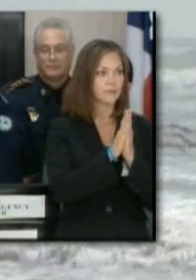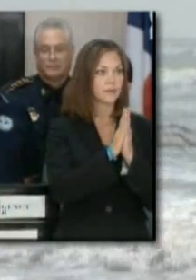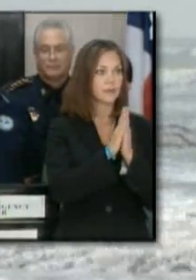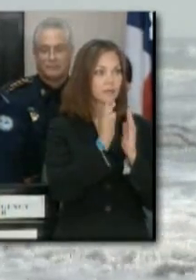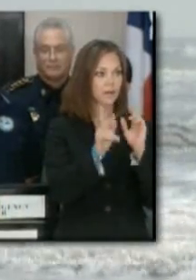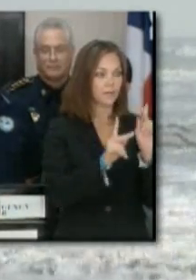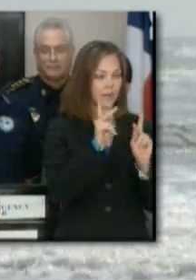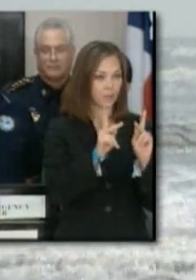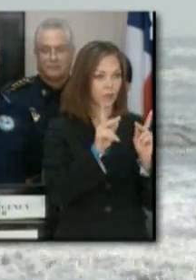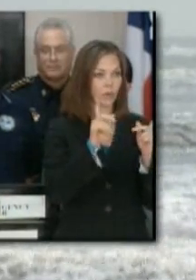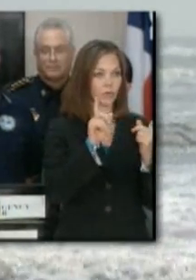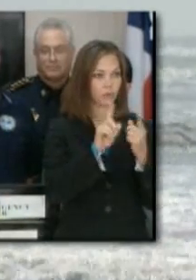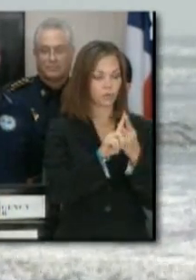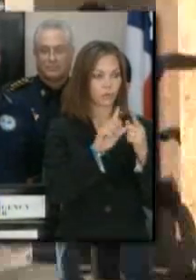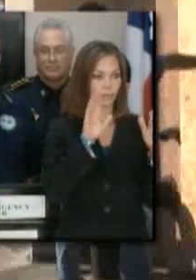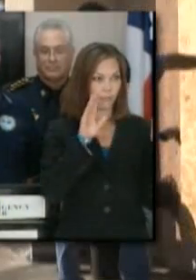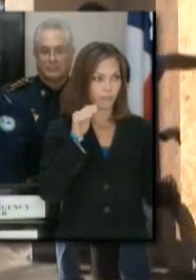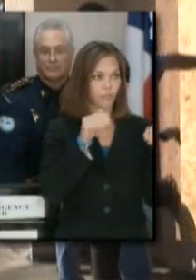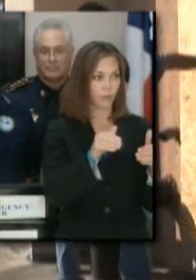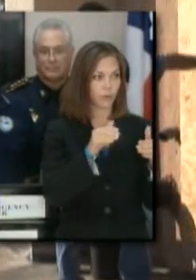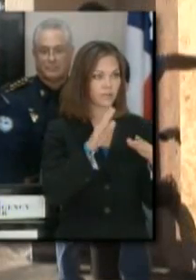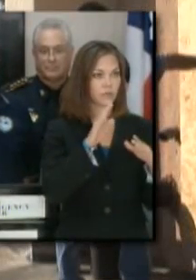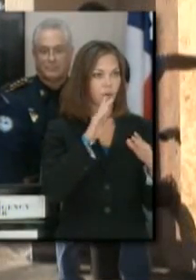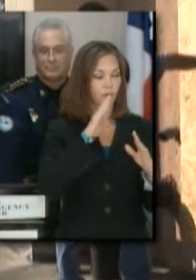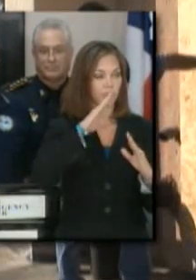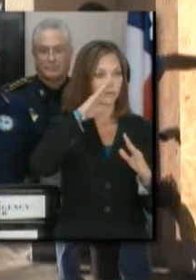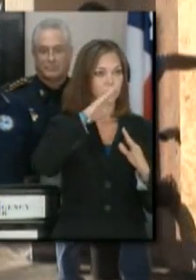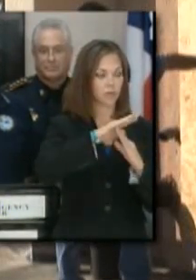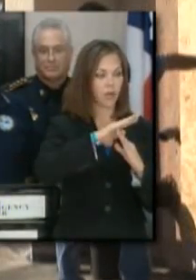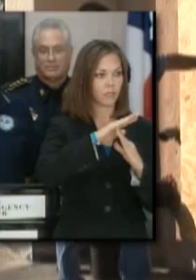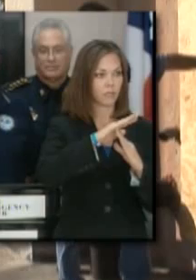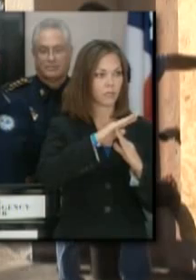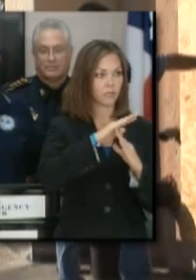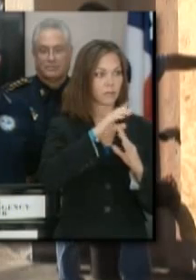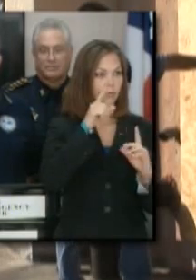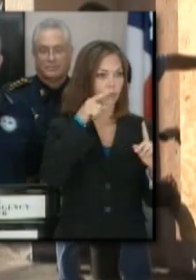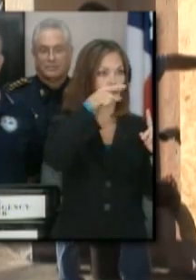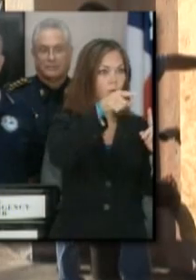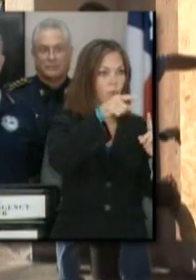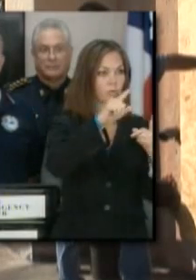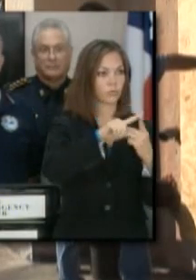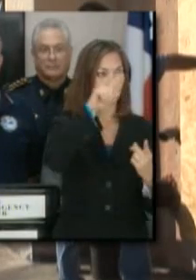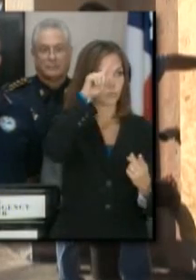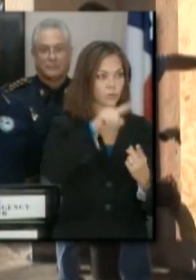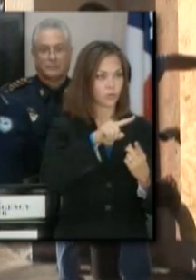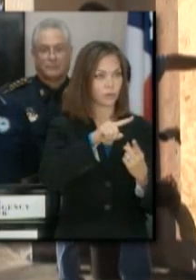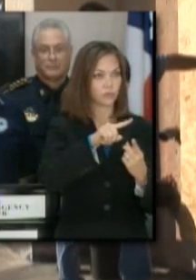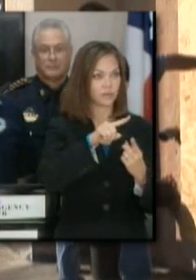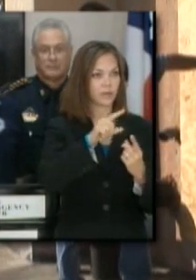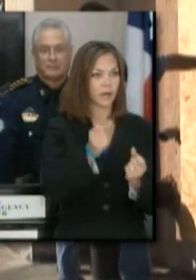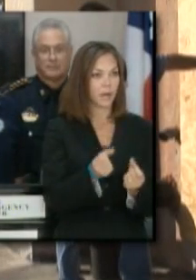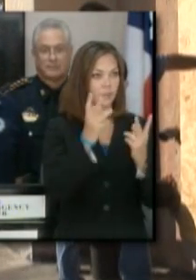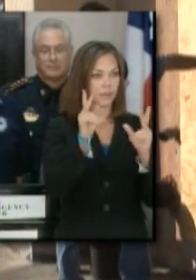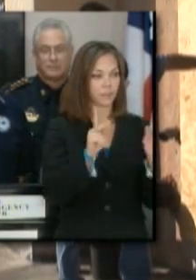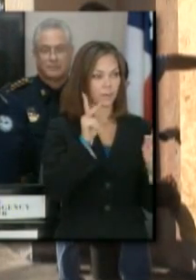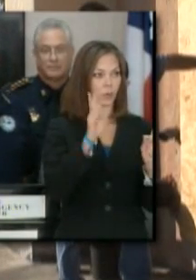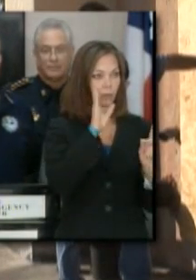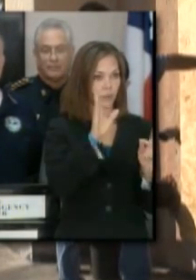number one goal that we share, which is reducing the risk of loss of life.